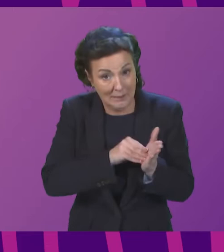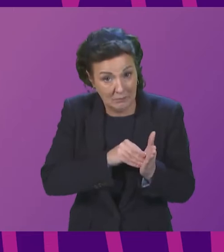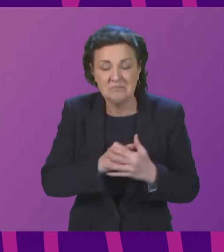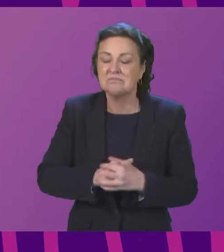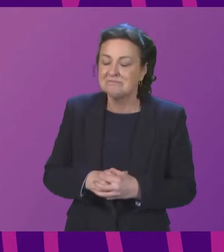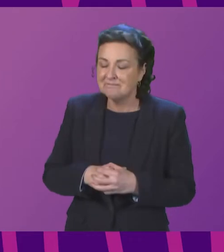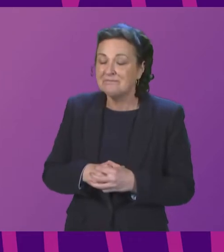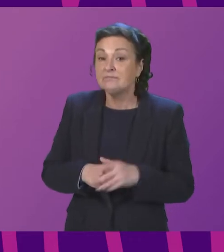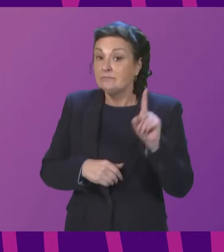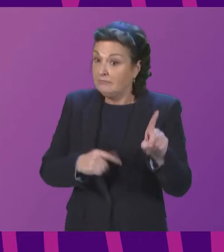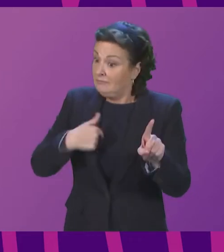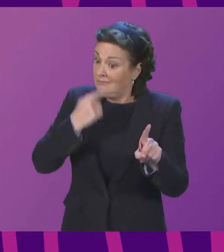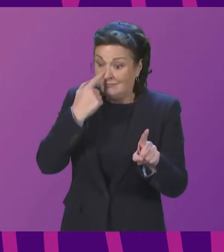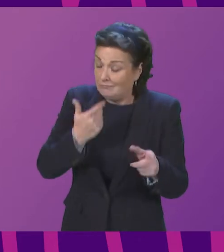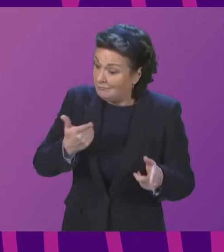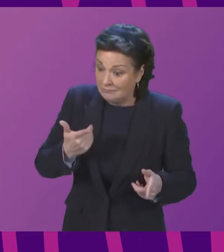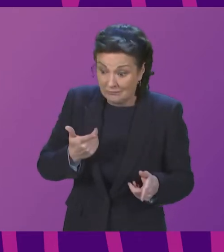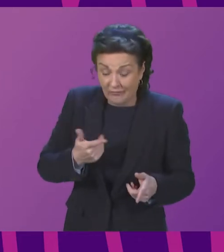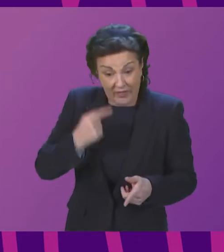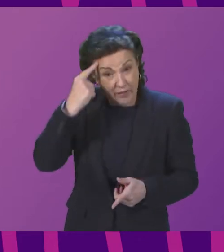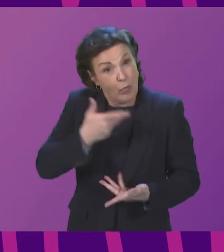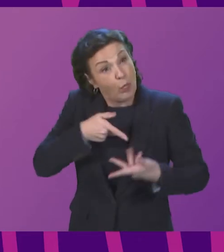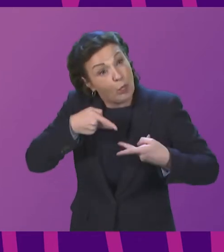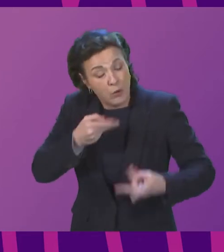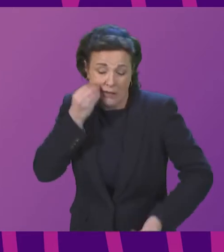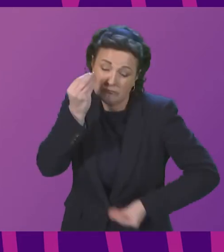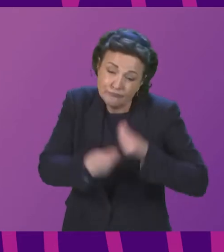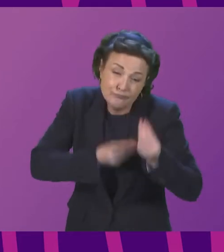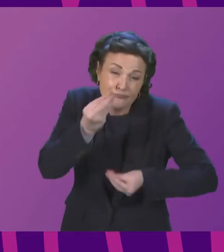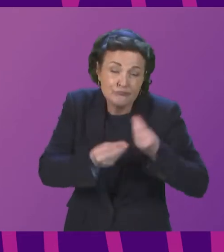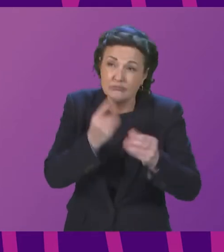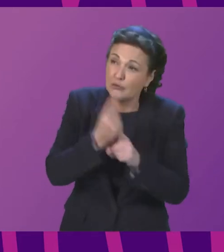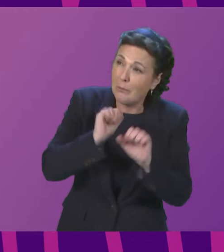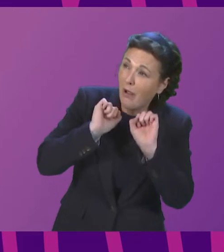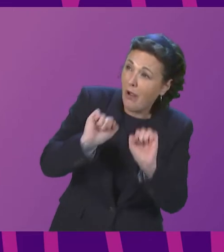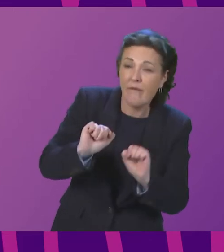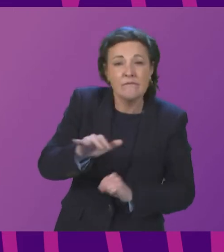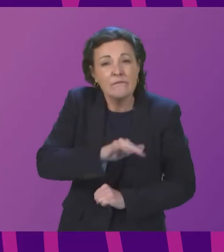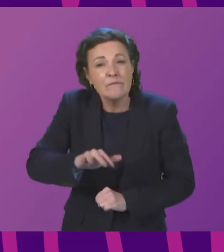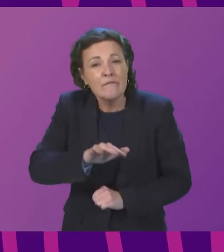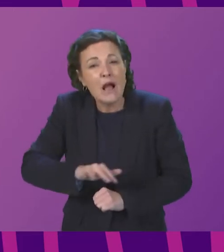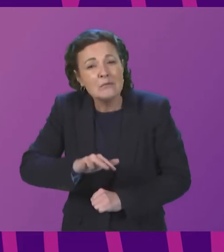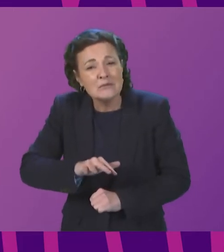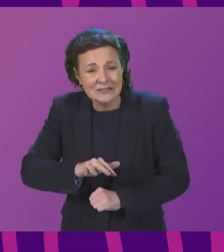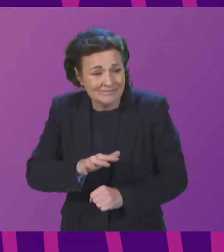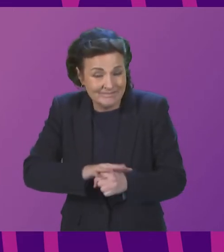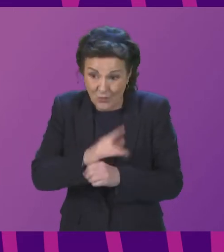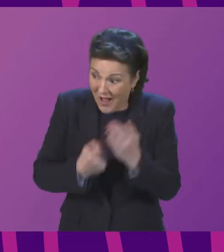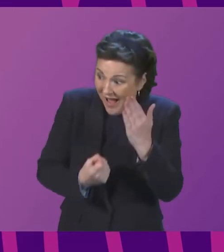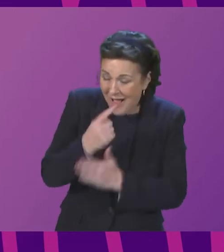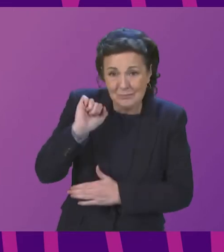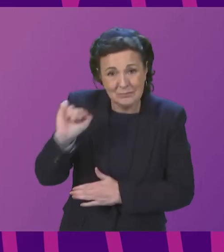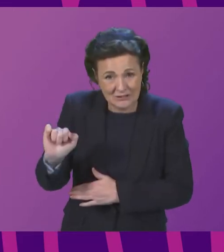made, which I think very eloquently expresses the circumstances of her own family. And can I thank